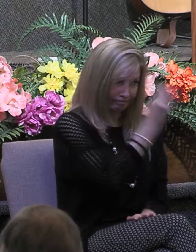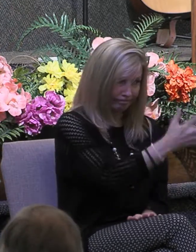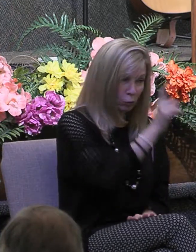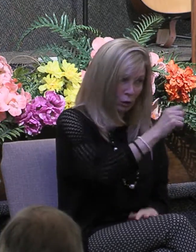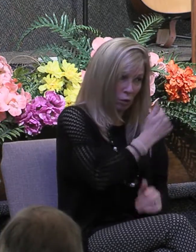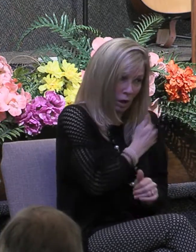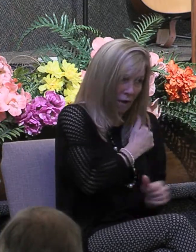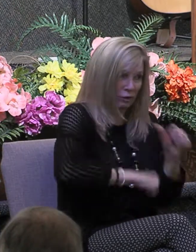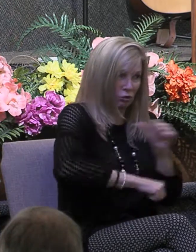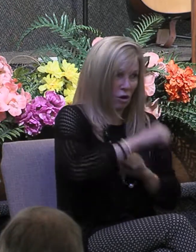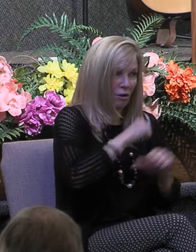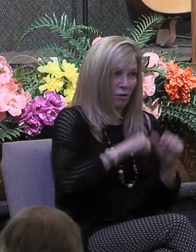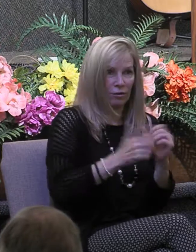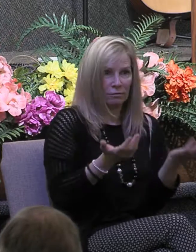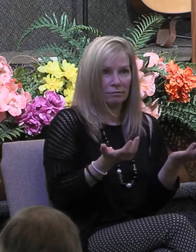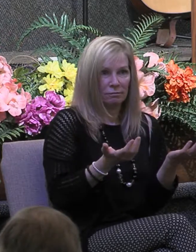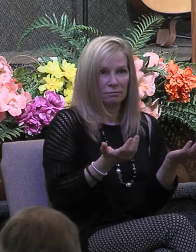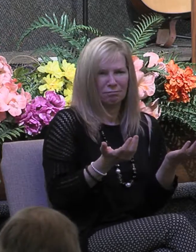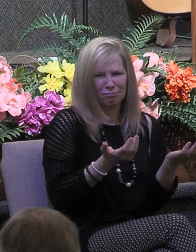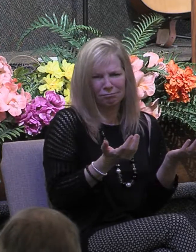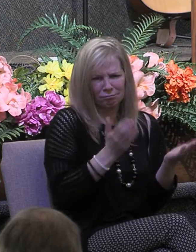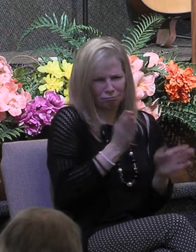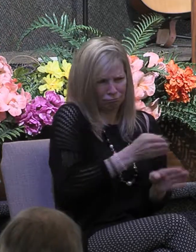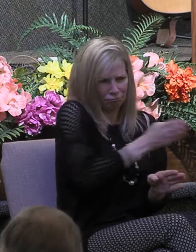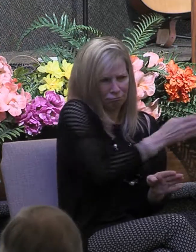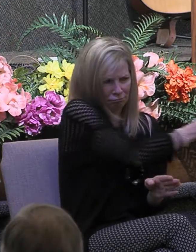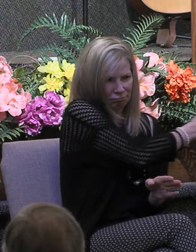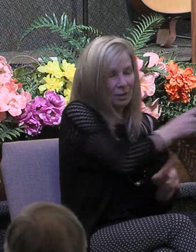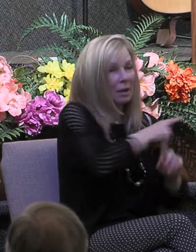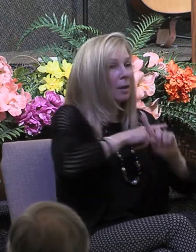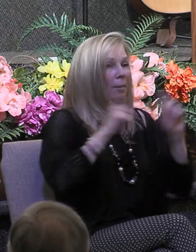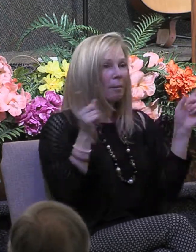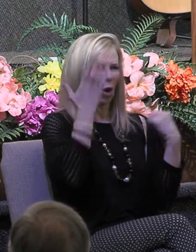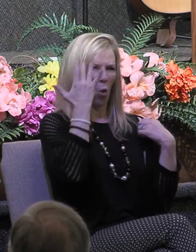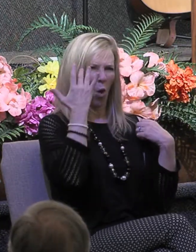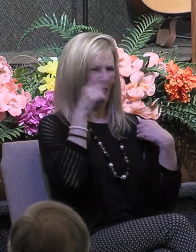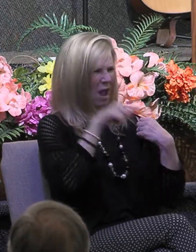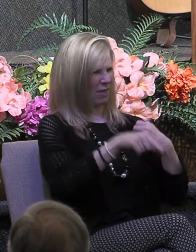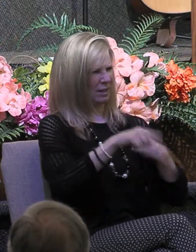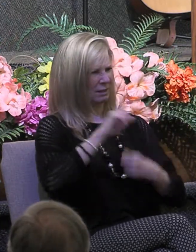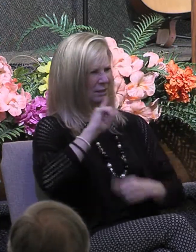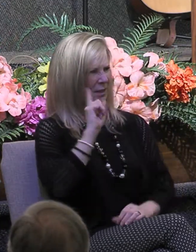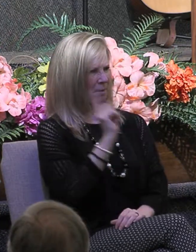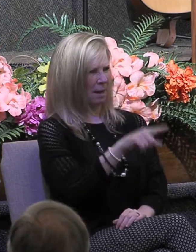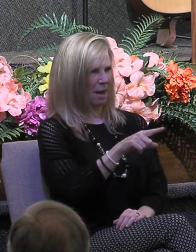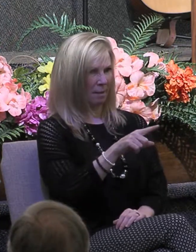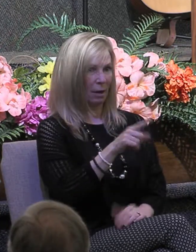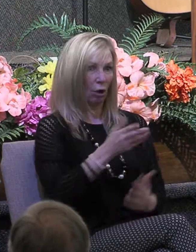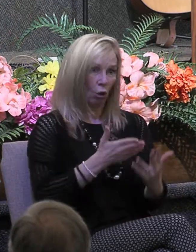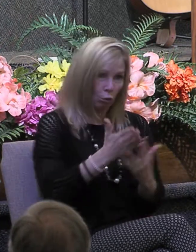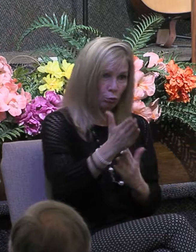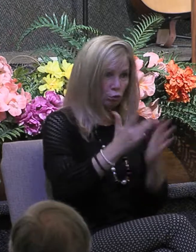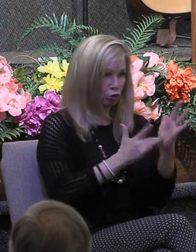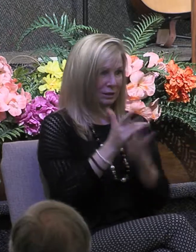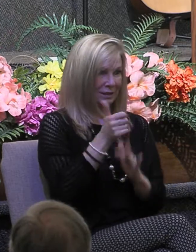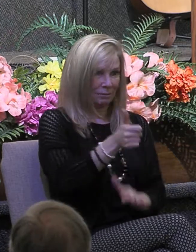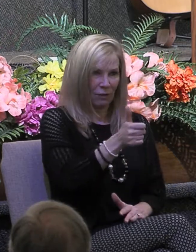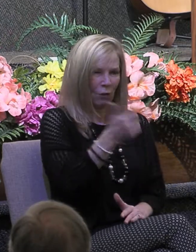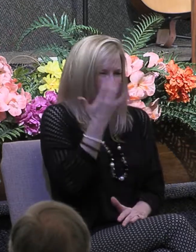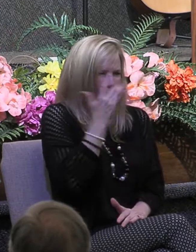We're commanded to love one another. But what made this commandment by Jesus new, it wasn't the words